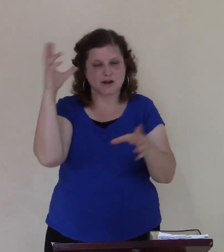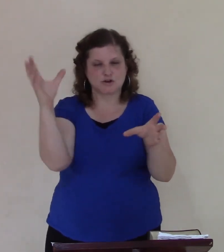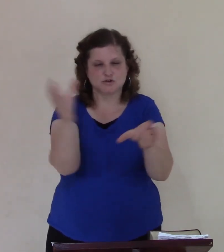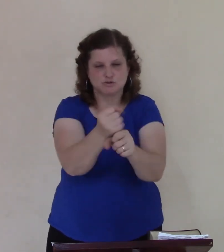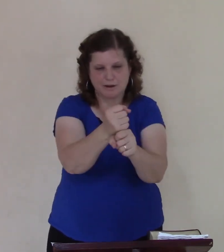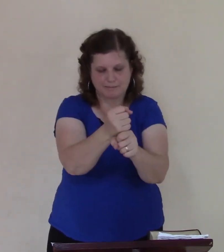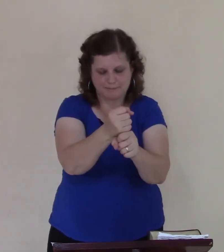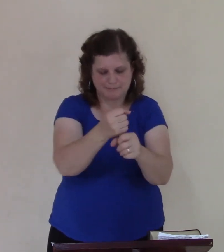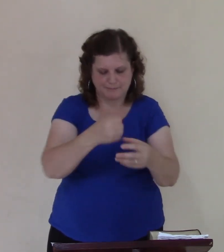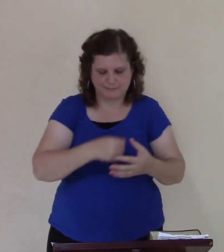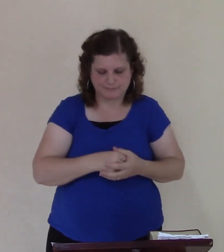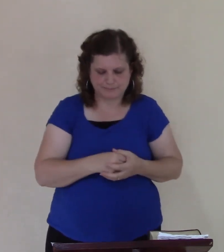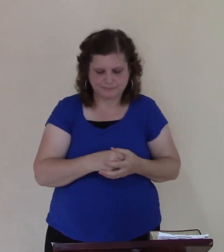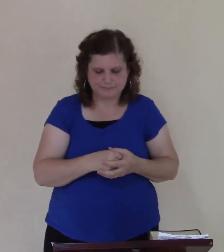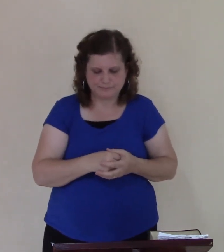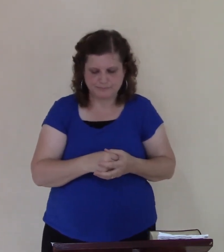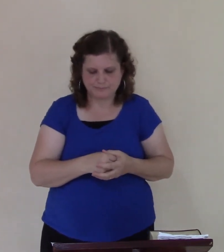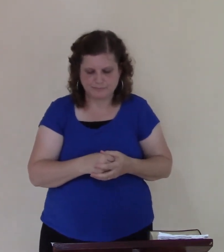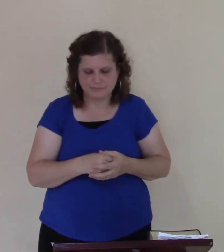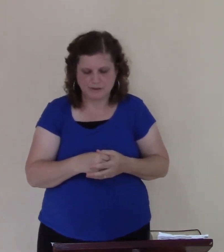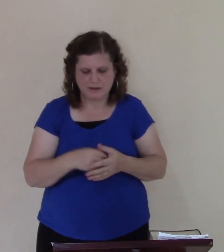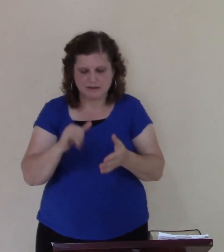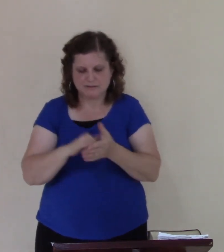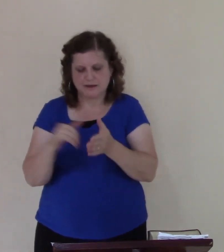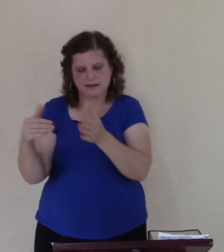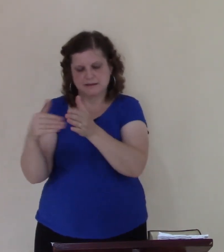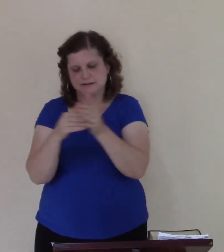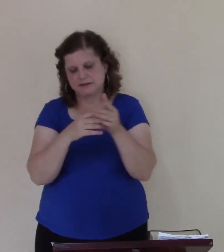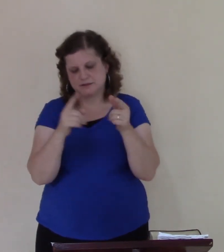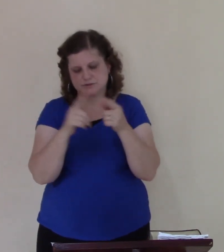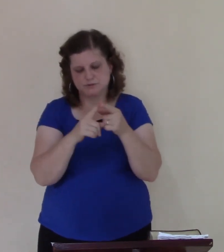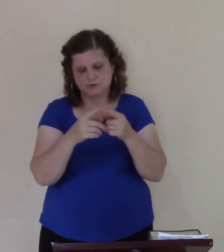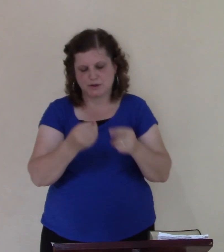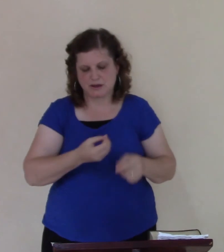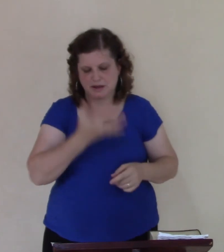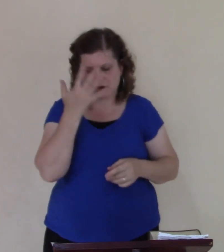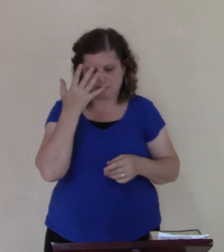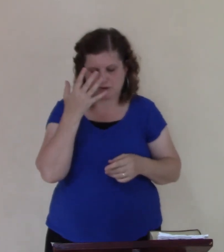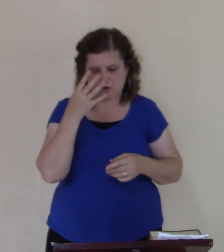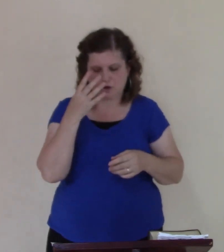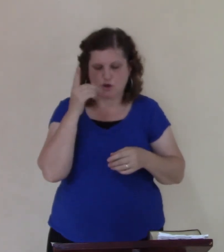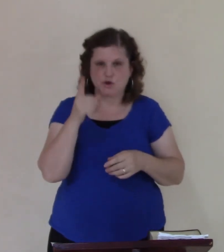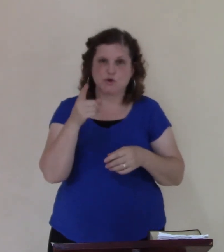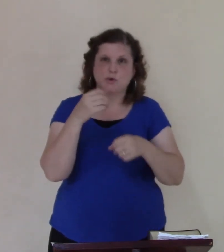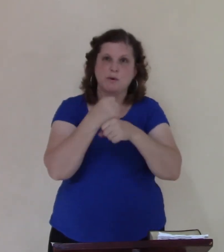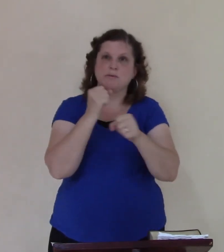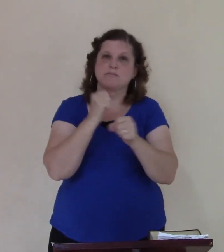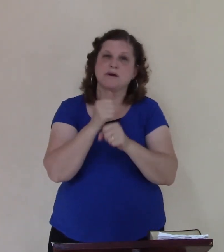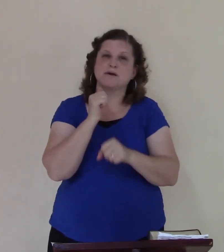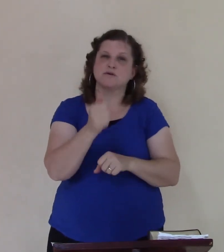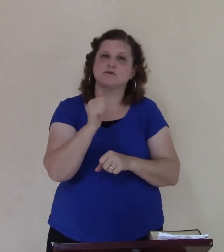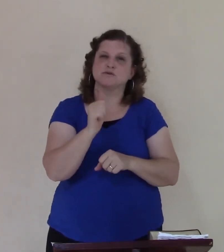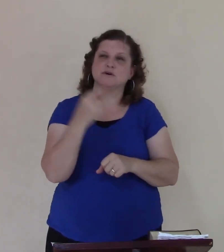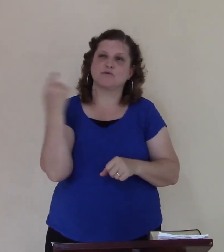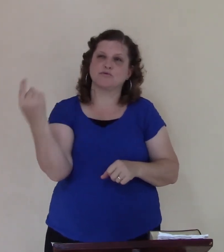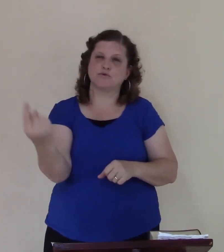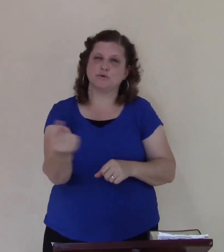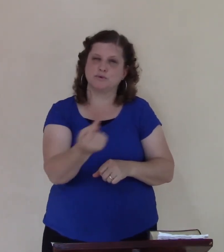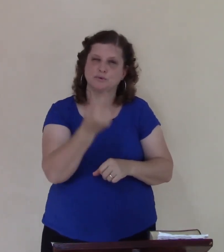own self and Christmas you're isolating yourself whether you've been tipped to or not or you've been panted to or not